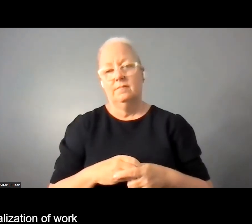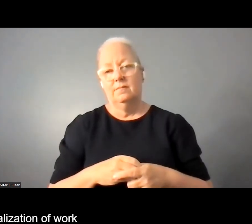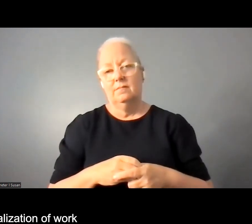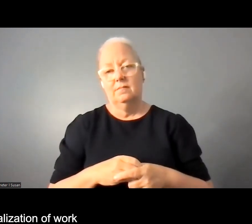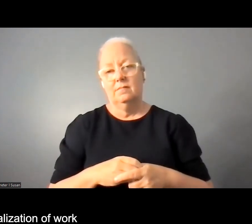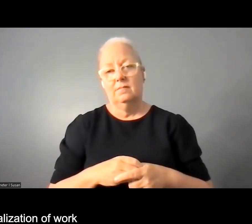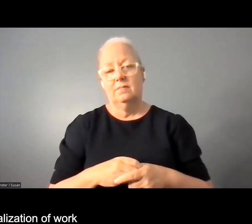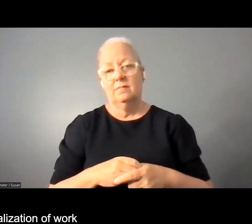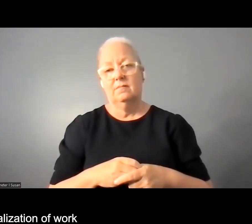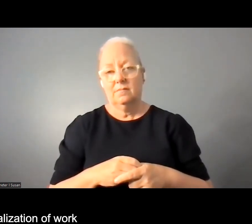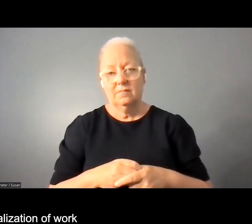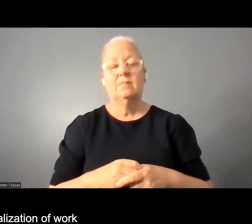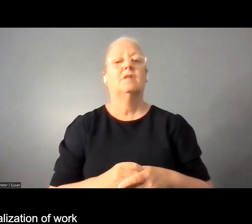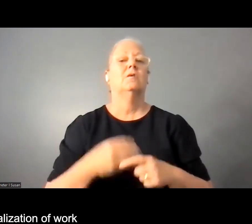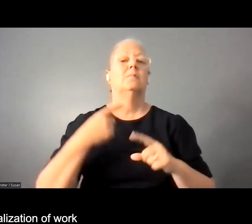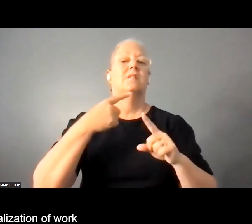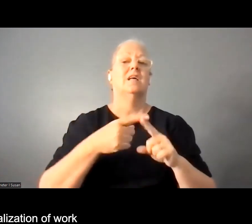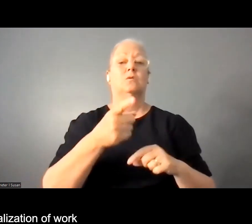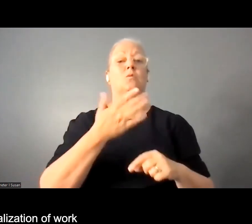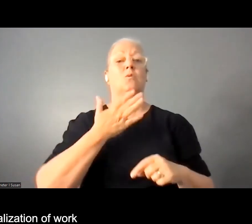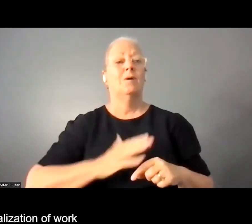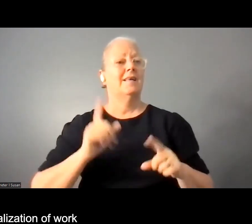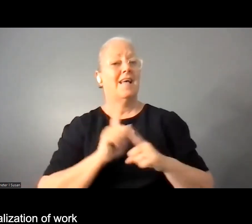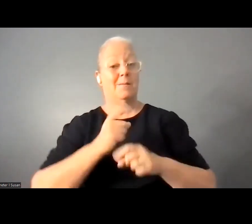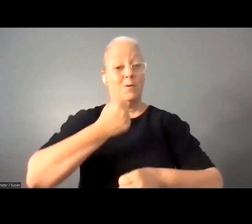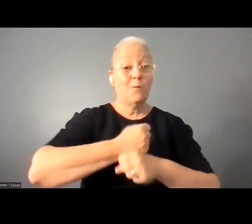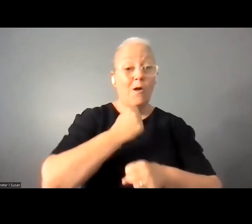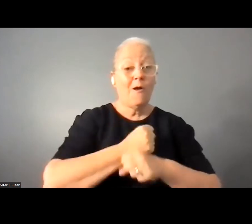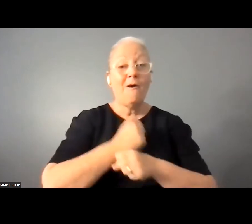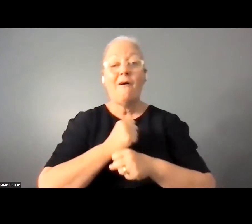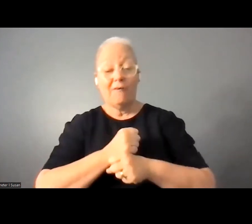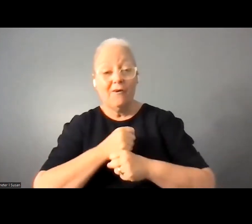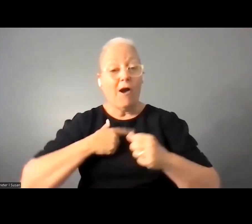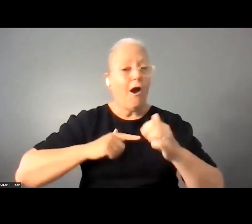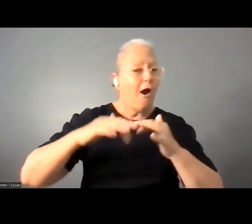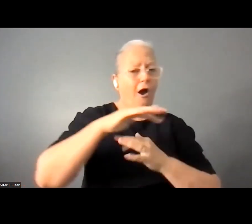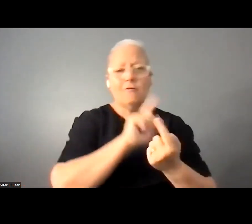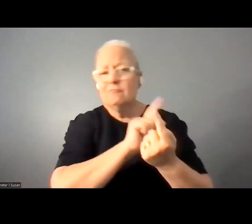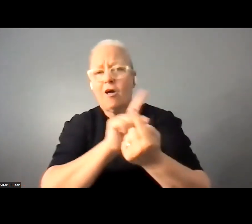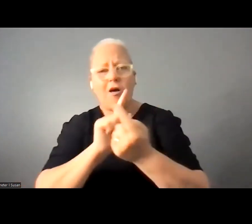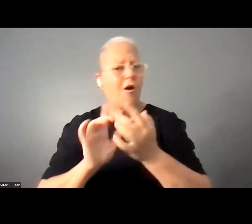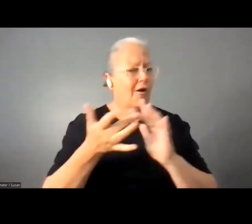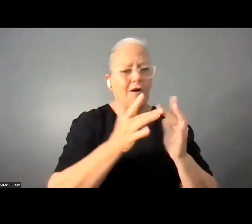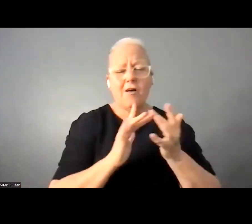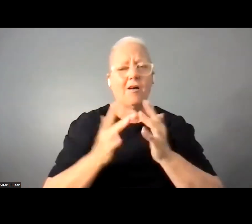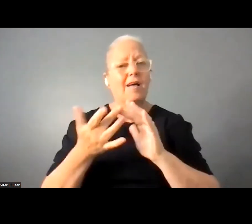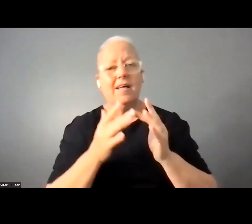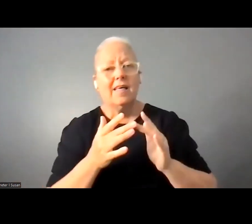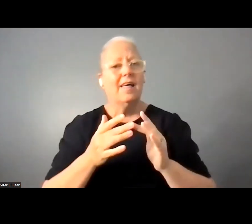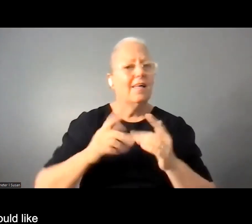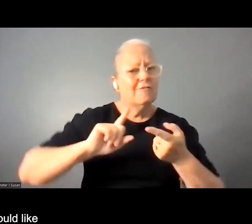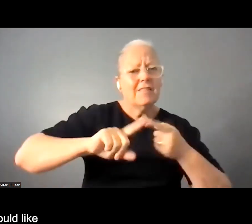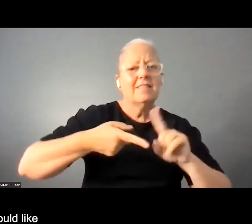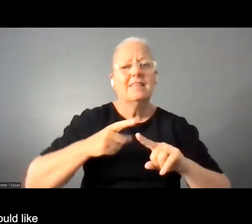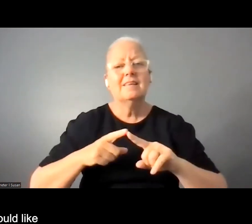to socialization of working with others of having friends of getting factors can also then impact one's ability engage